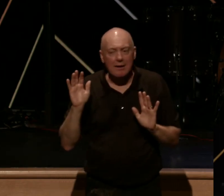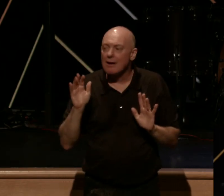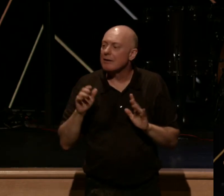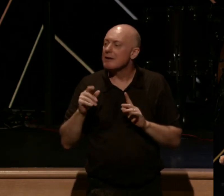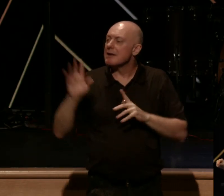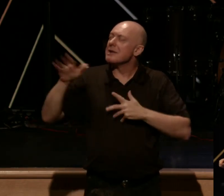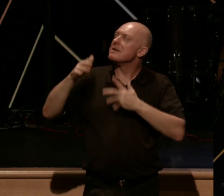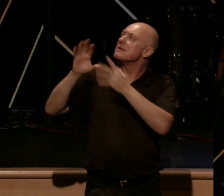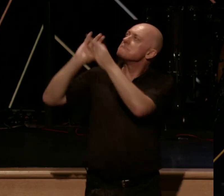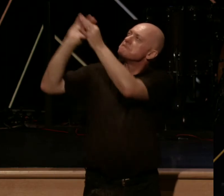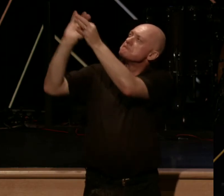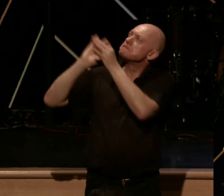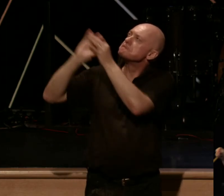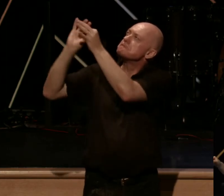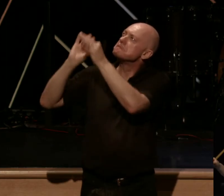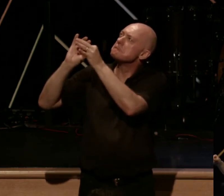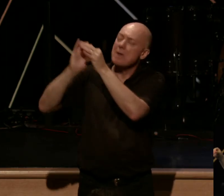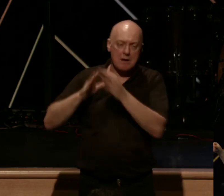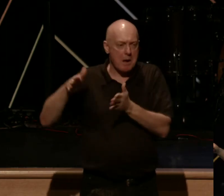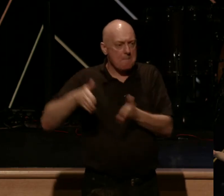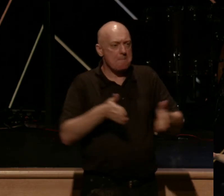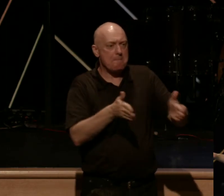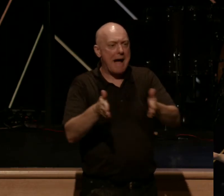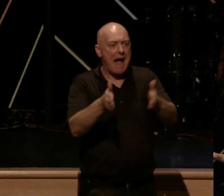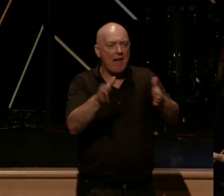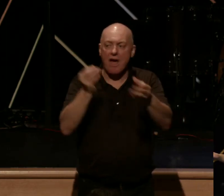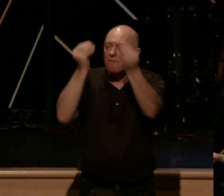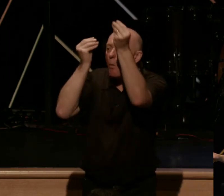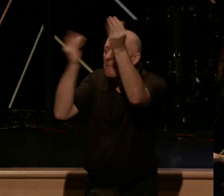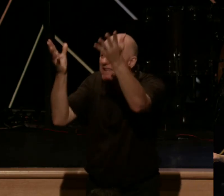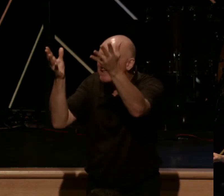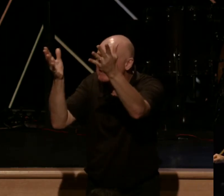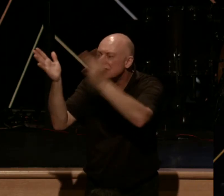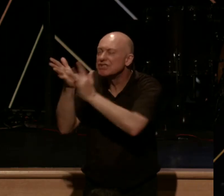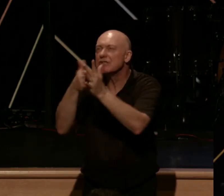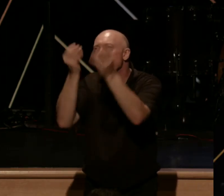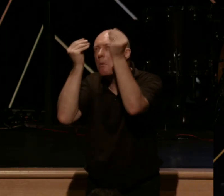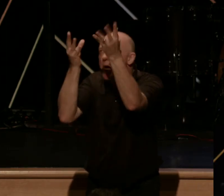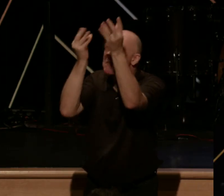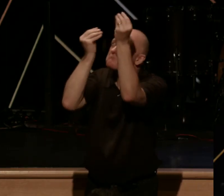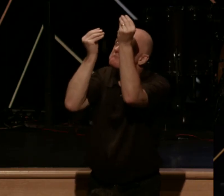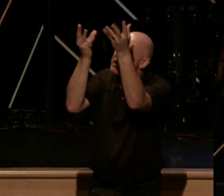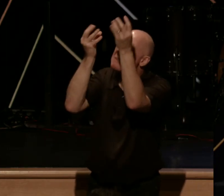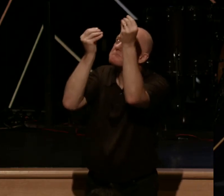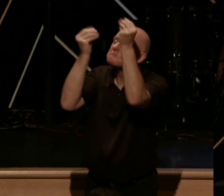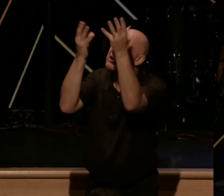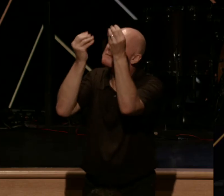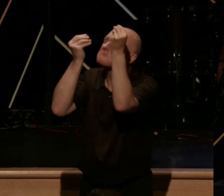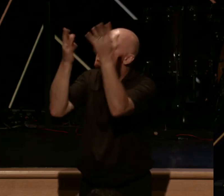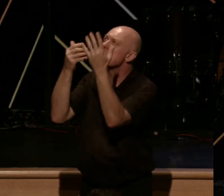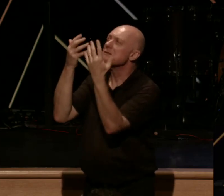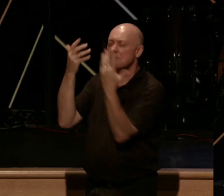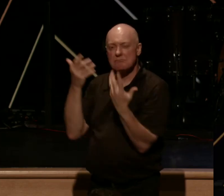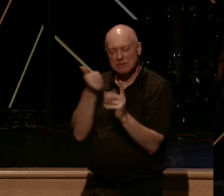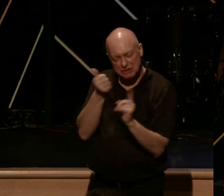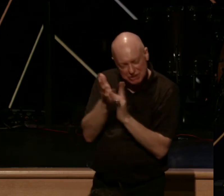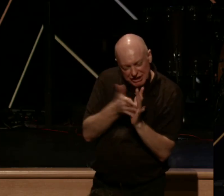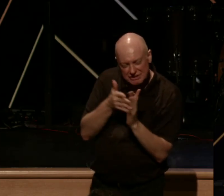with the Father on the path of obedience. That intimacy, that communion between God the